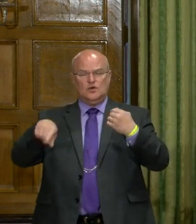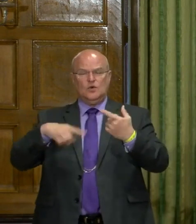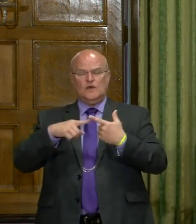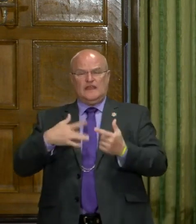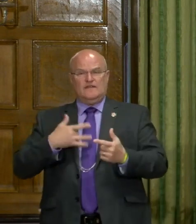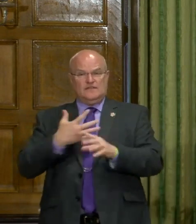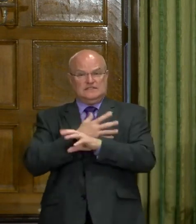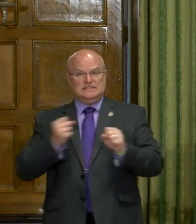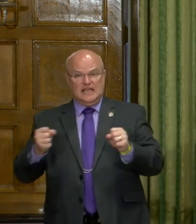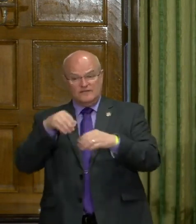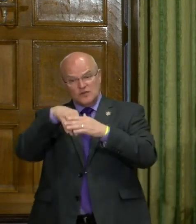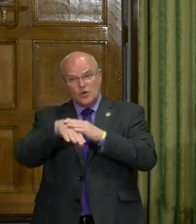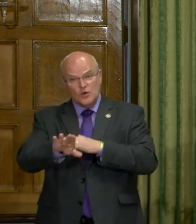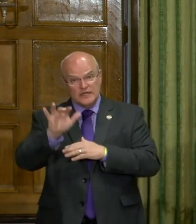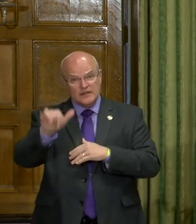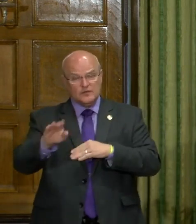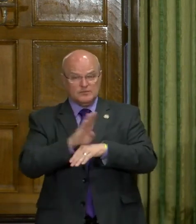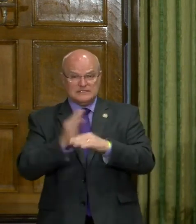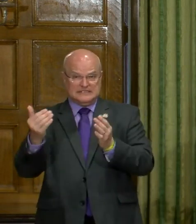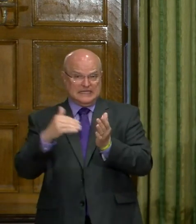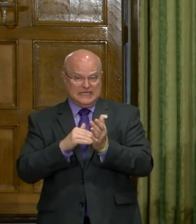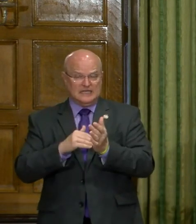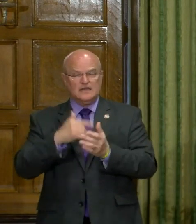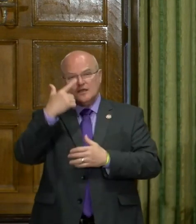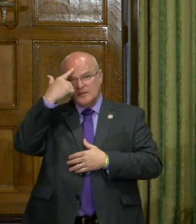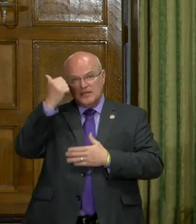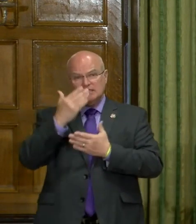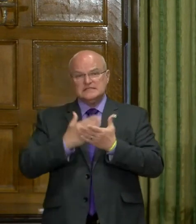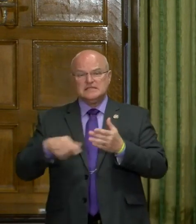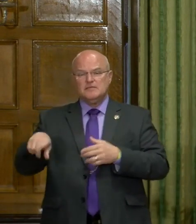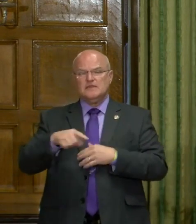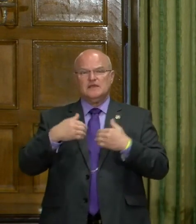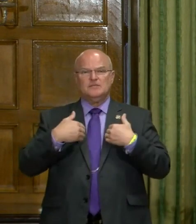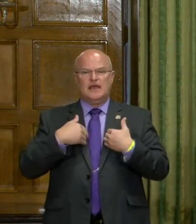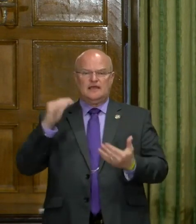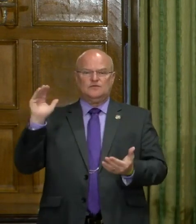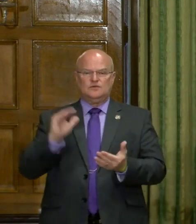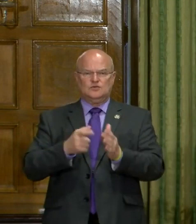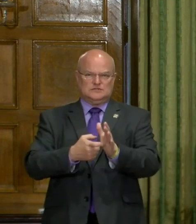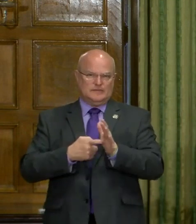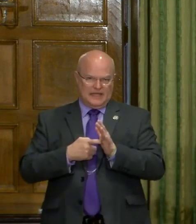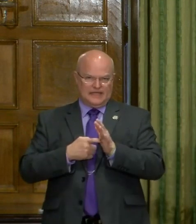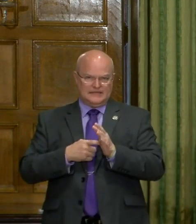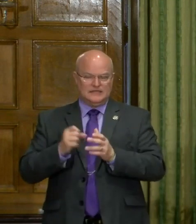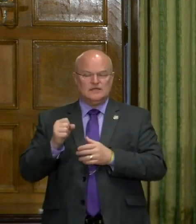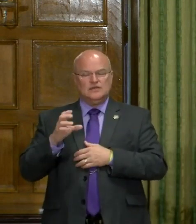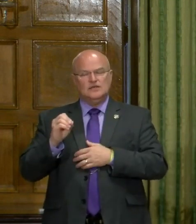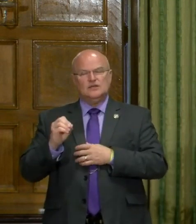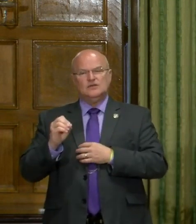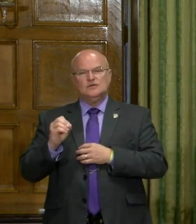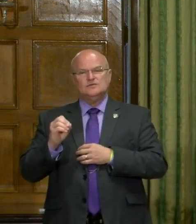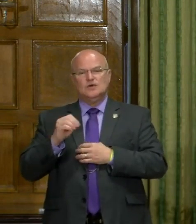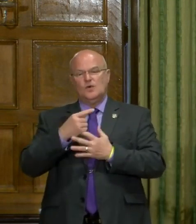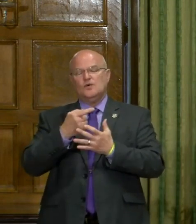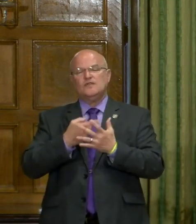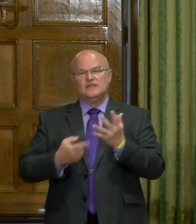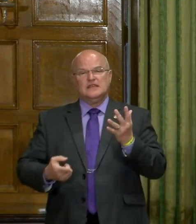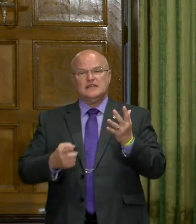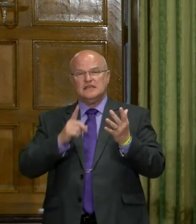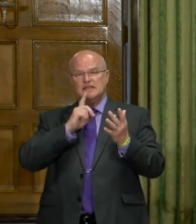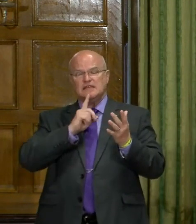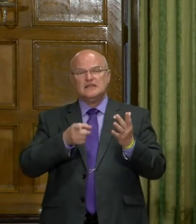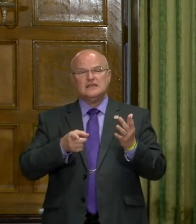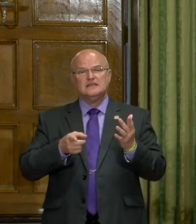so they feel safe and going into those again? Uh, because some of them just had a reduced demand. And so, uh, these are,